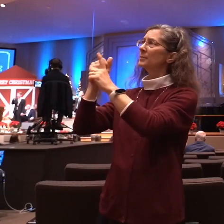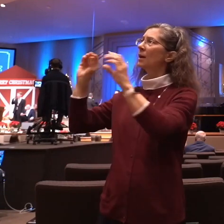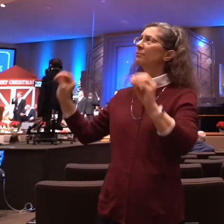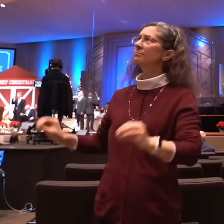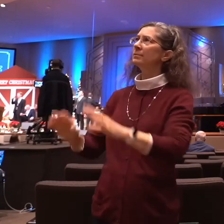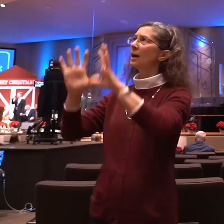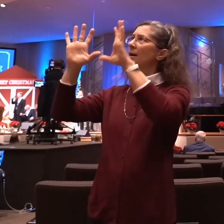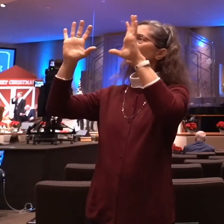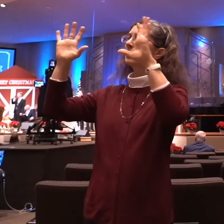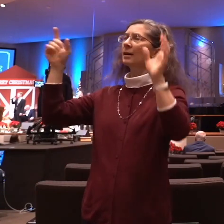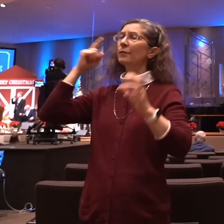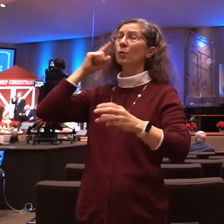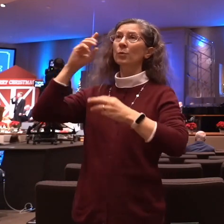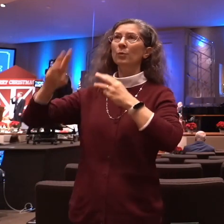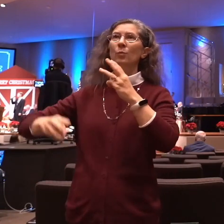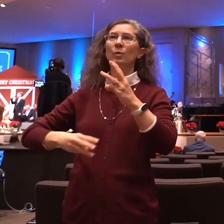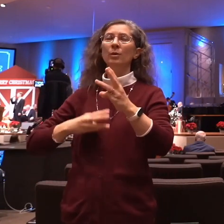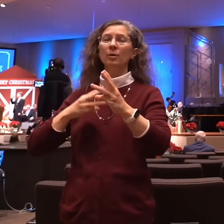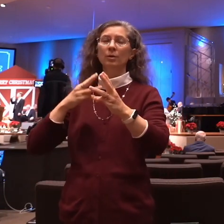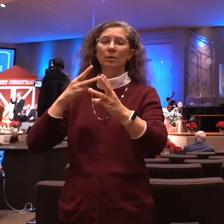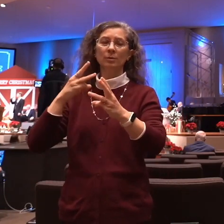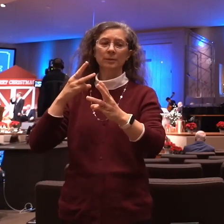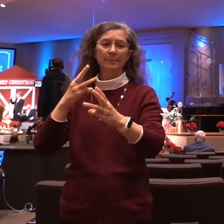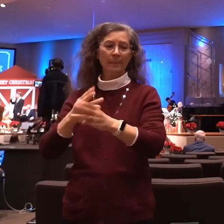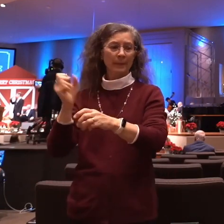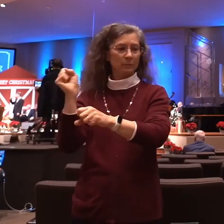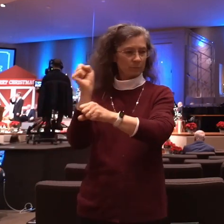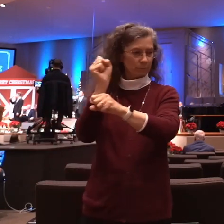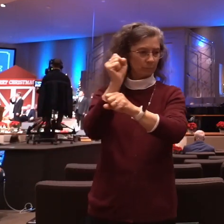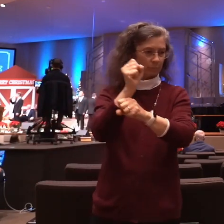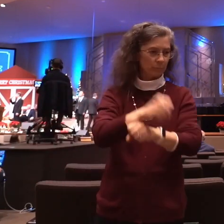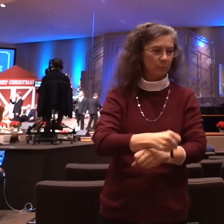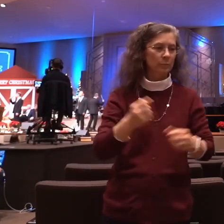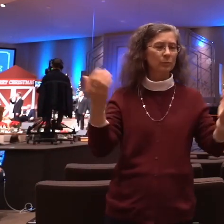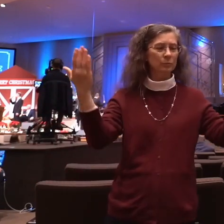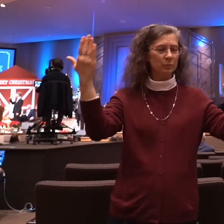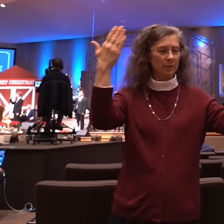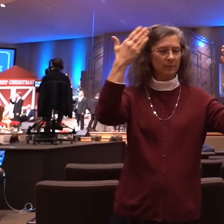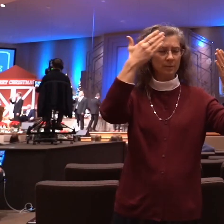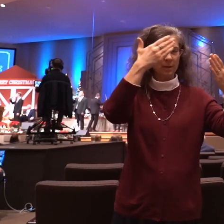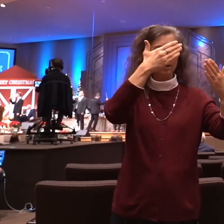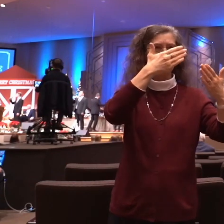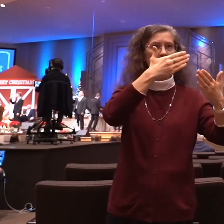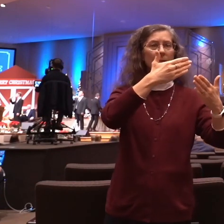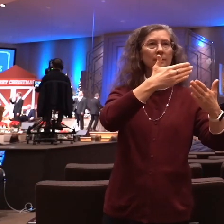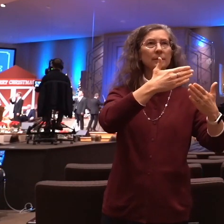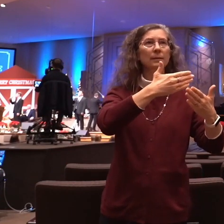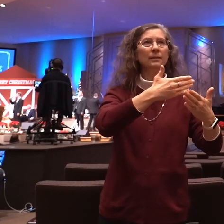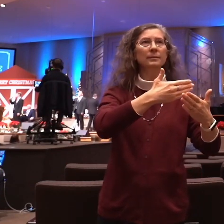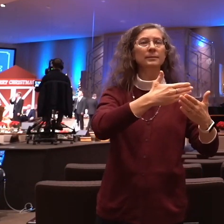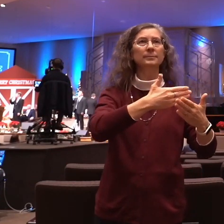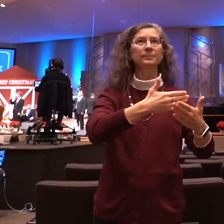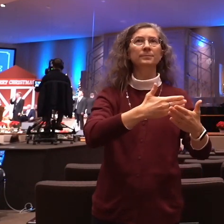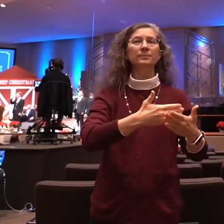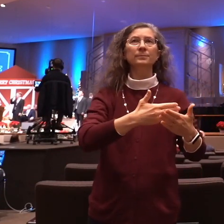light of the world Who broke through the darkness All